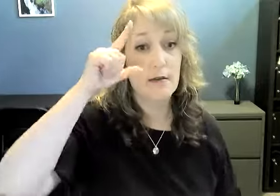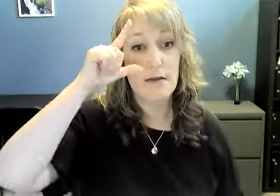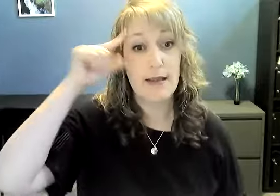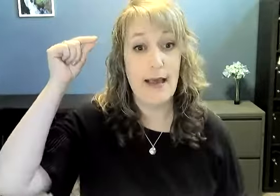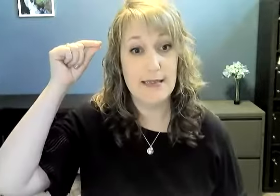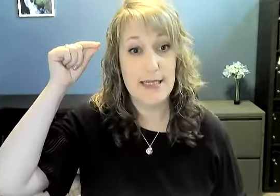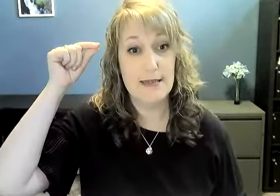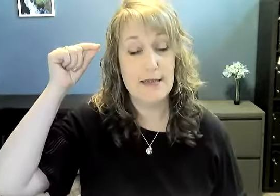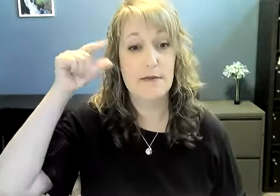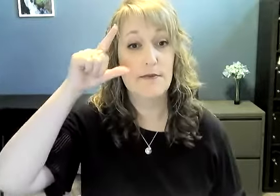Gallaudet.